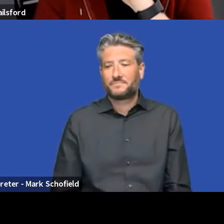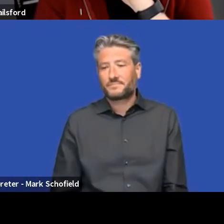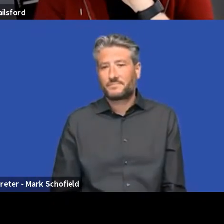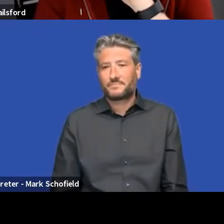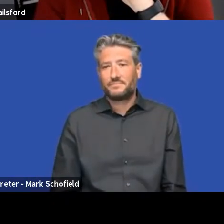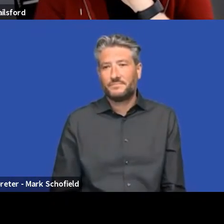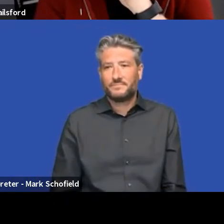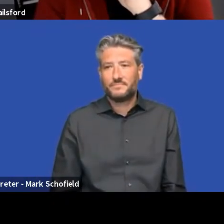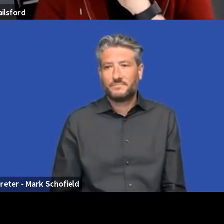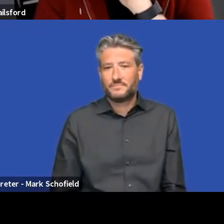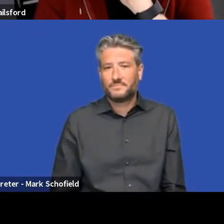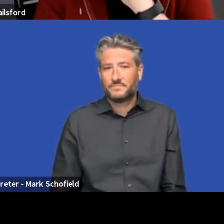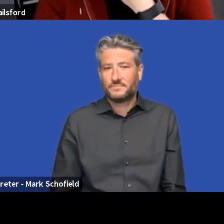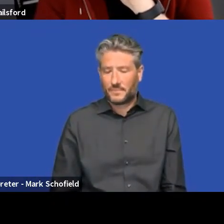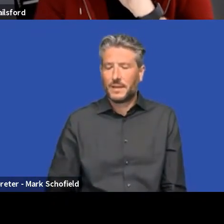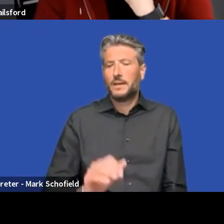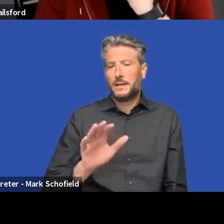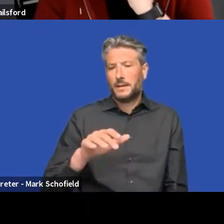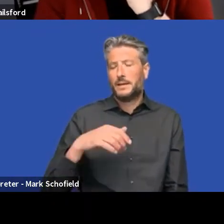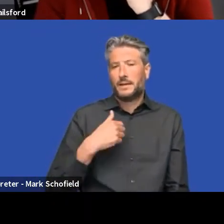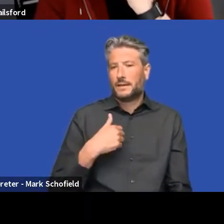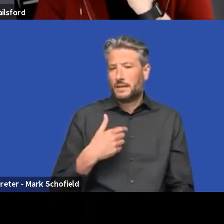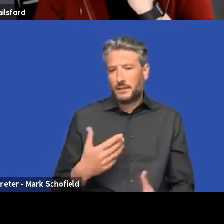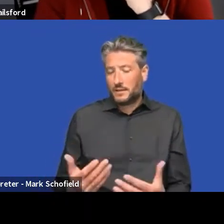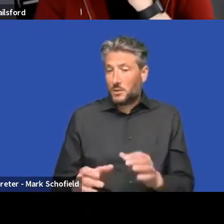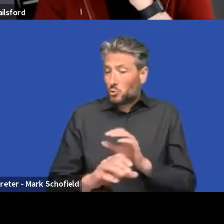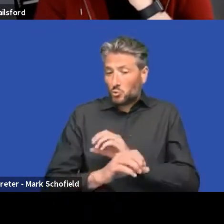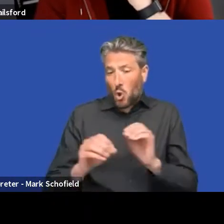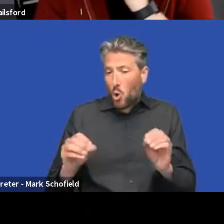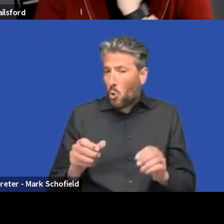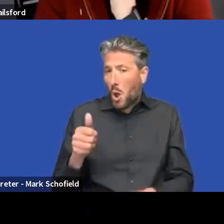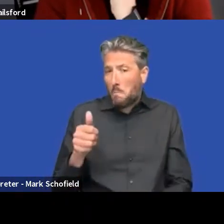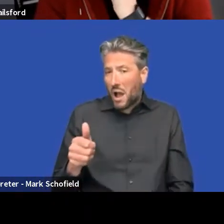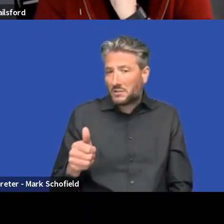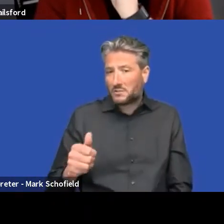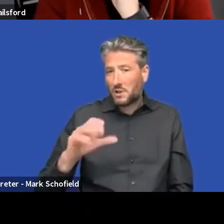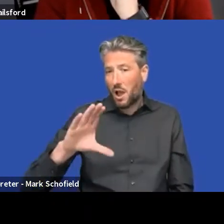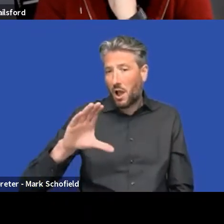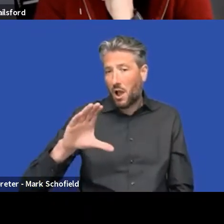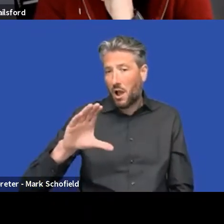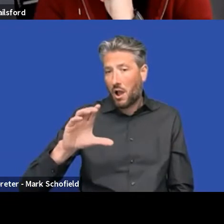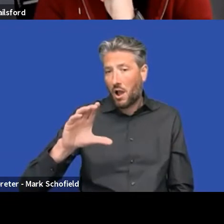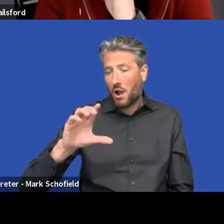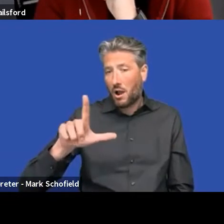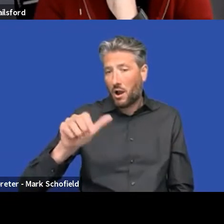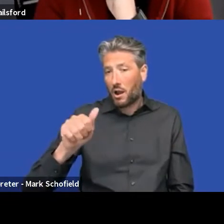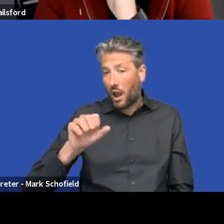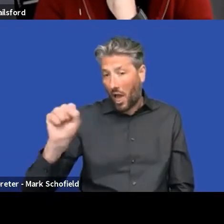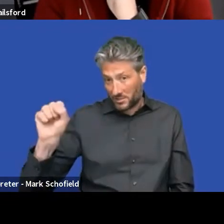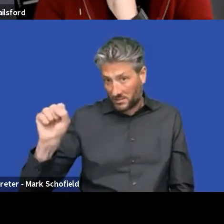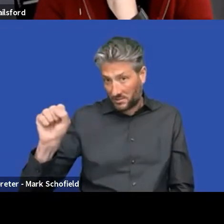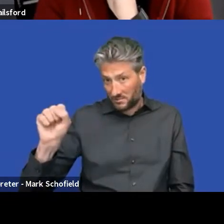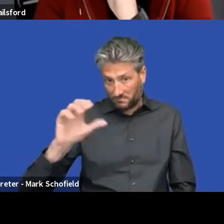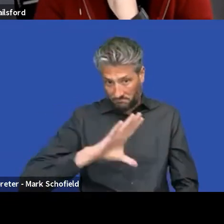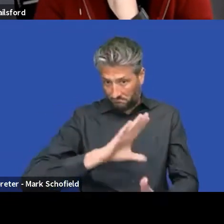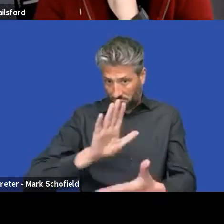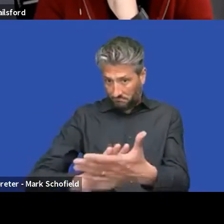Yeah, so there won't be a button class that you put on a button to make it look like a button. There's just going to be a UI button